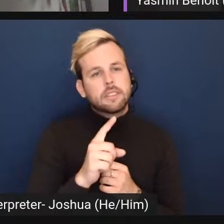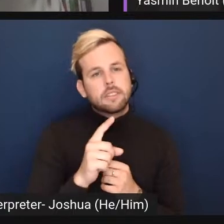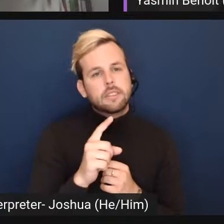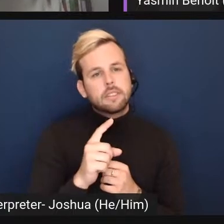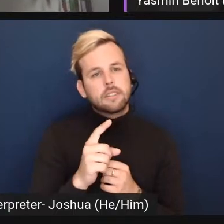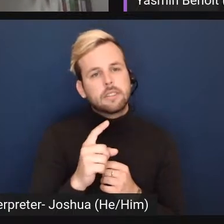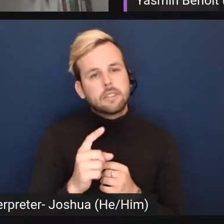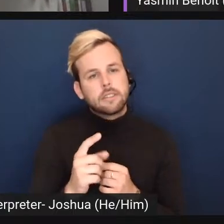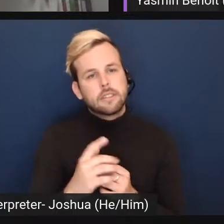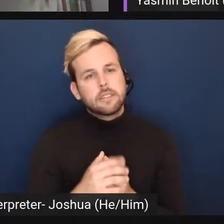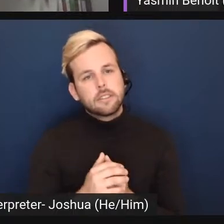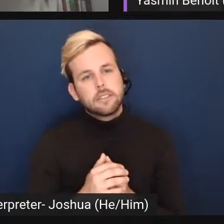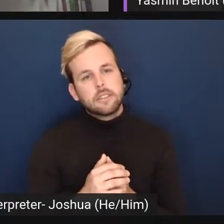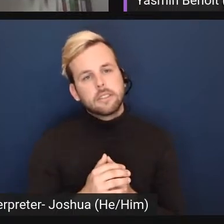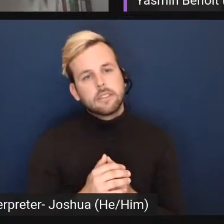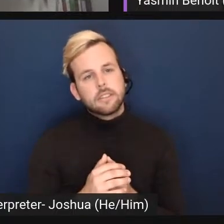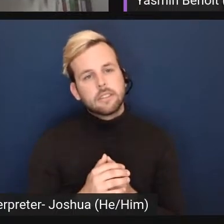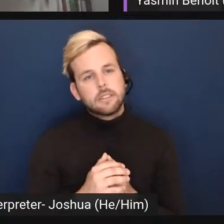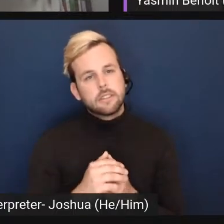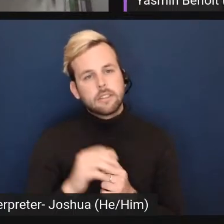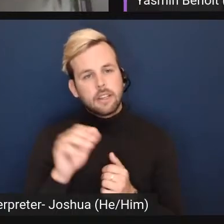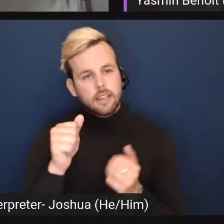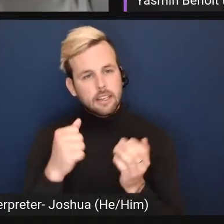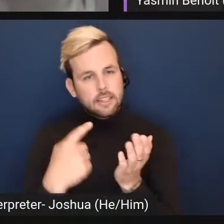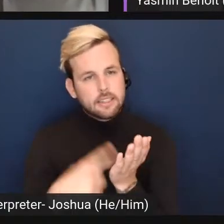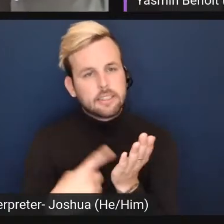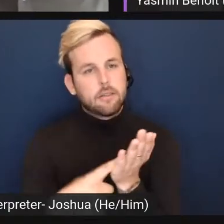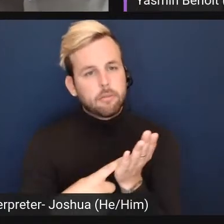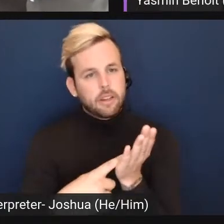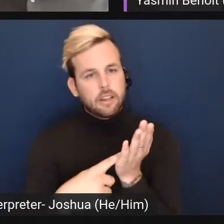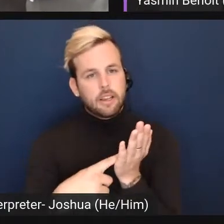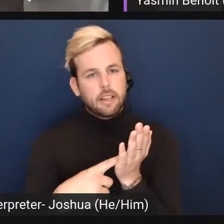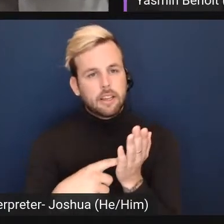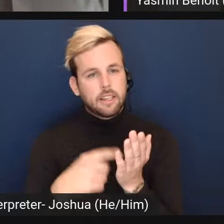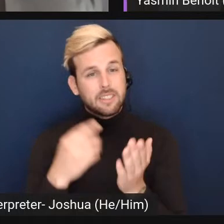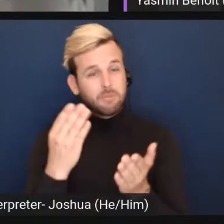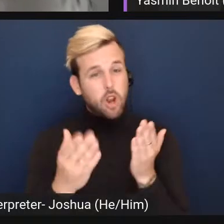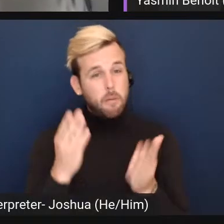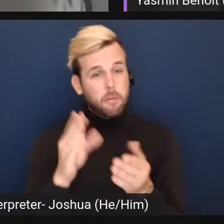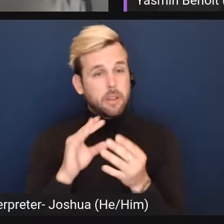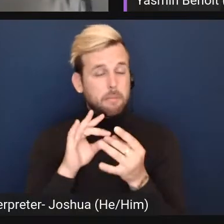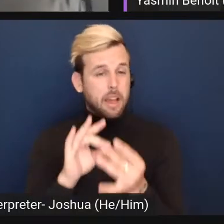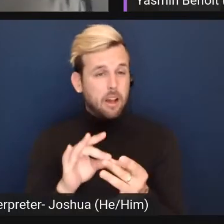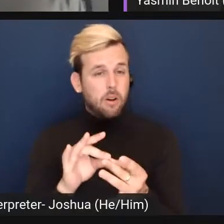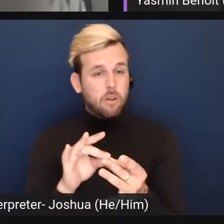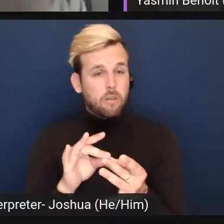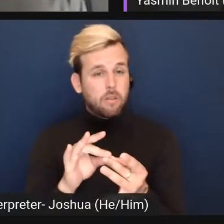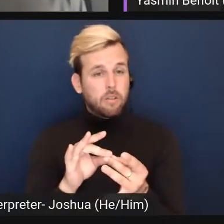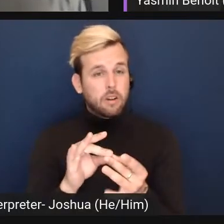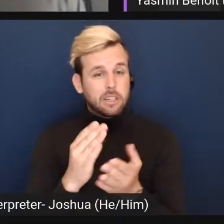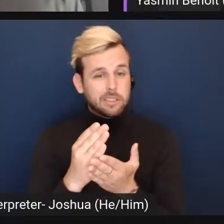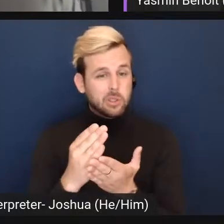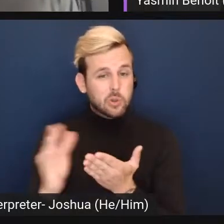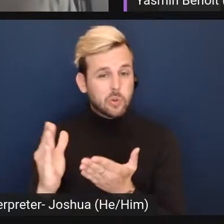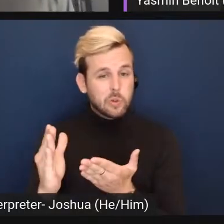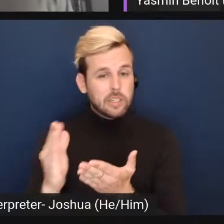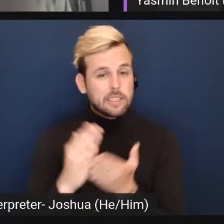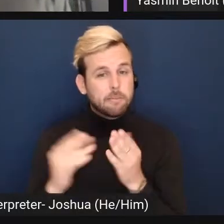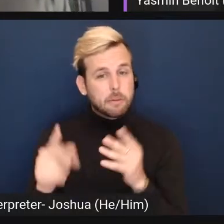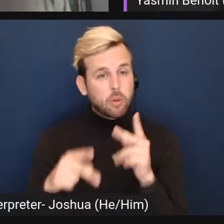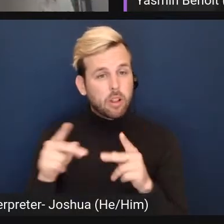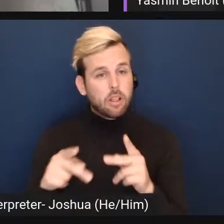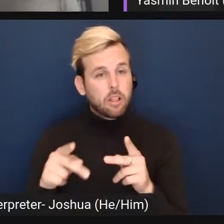debate that potentially is about excluding certain people.